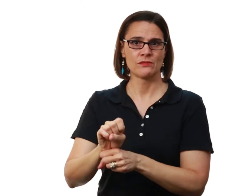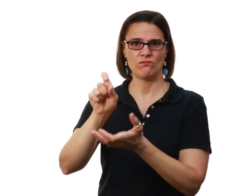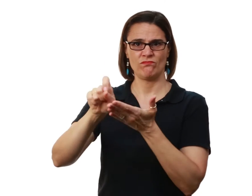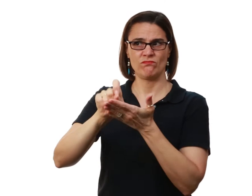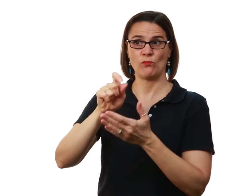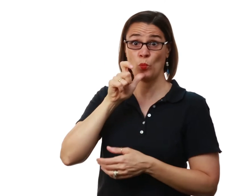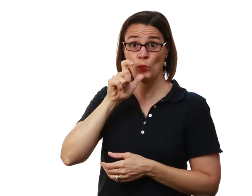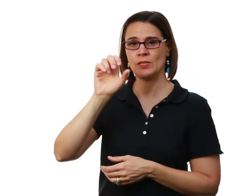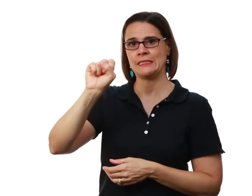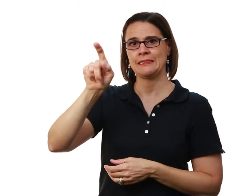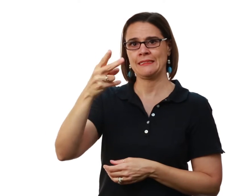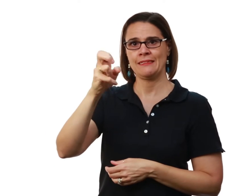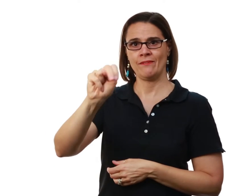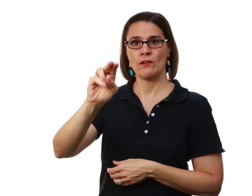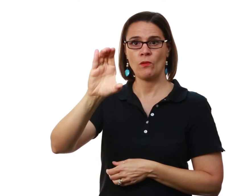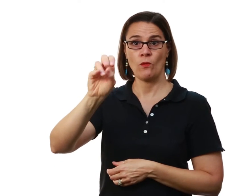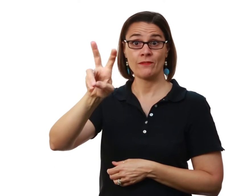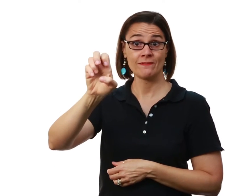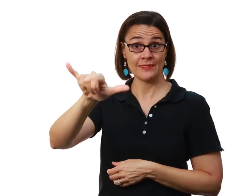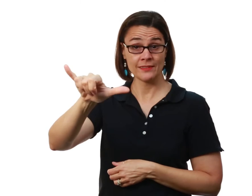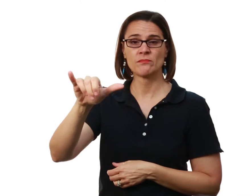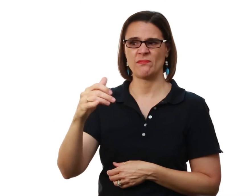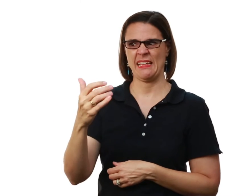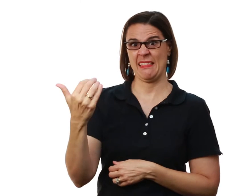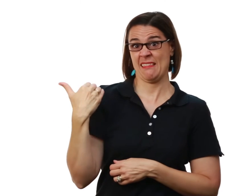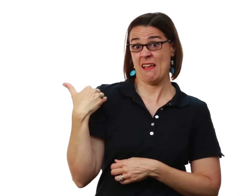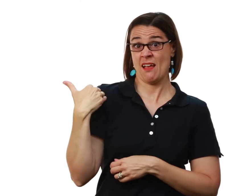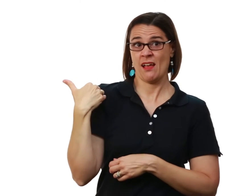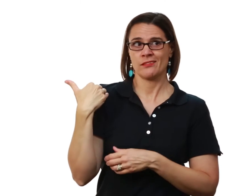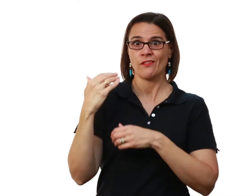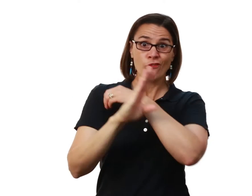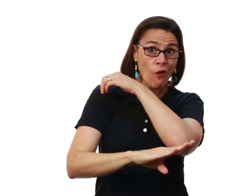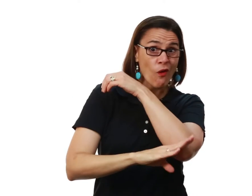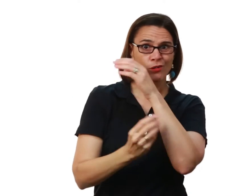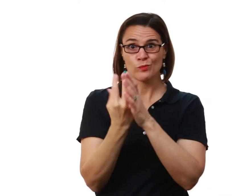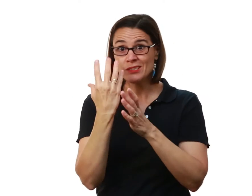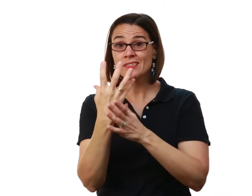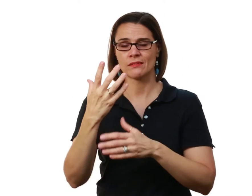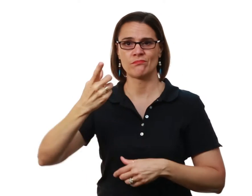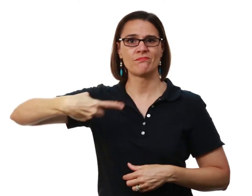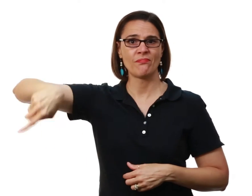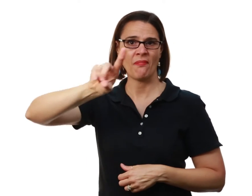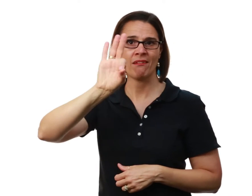And that was authored by Stephen Covey And last fall, last spring here at the school